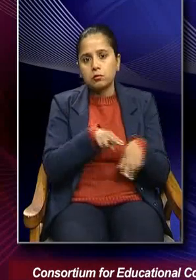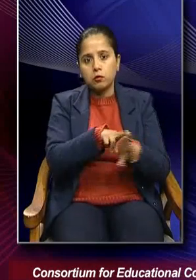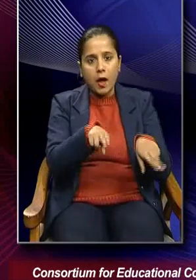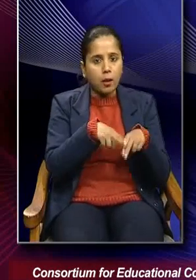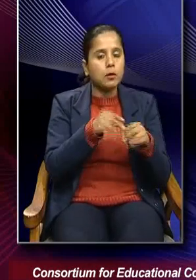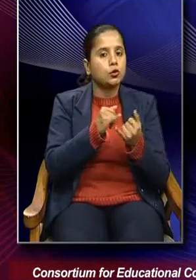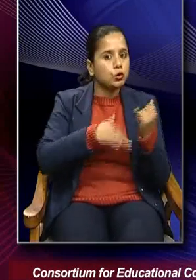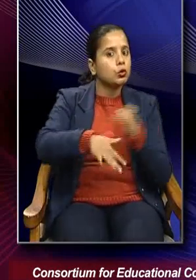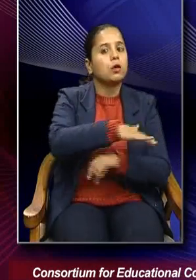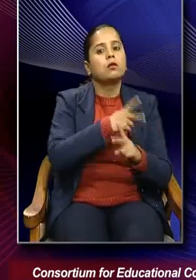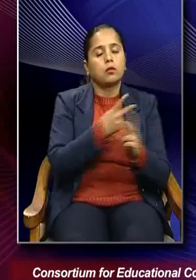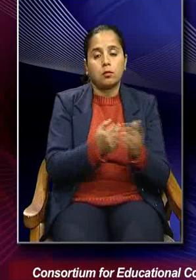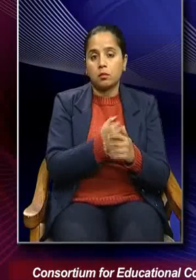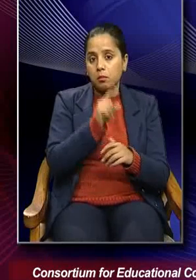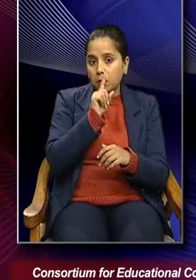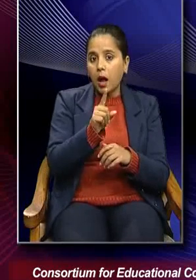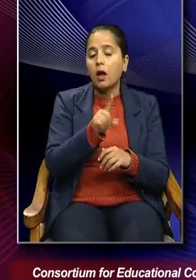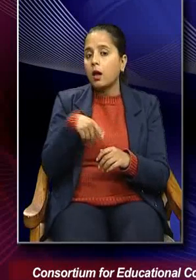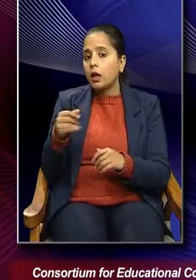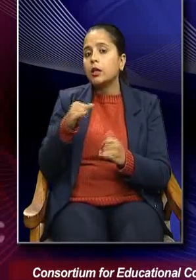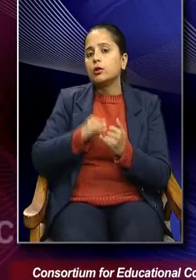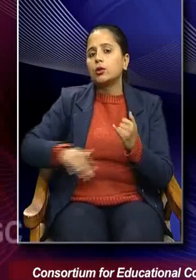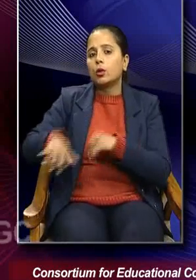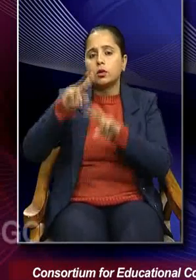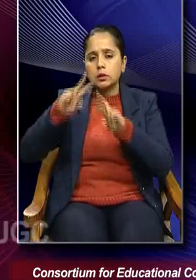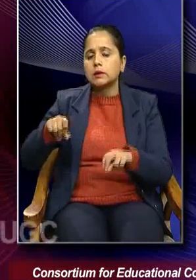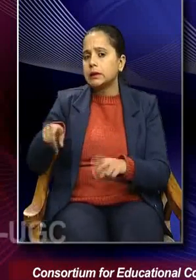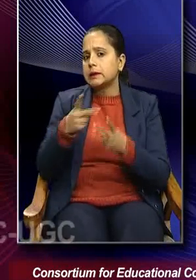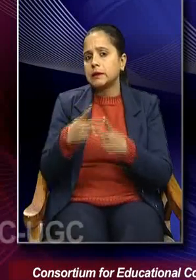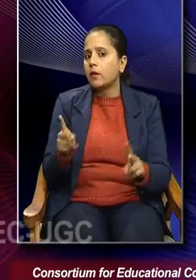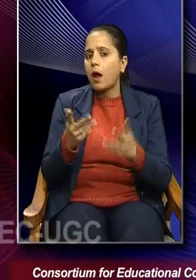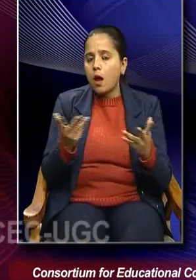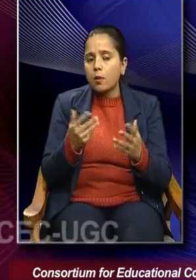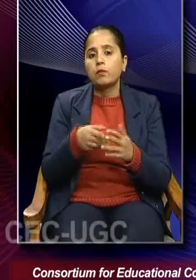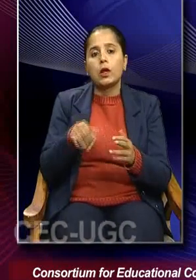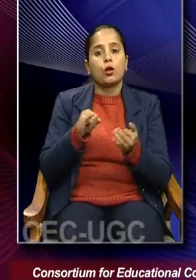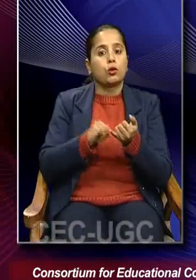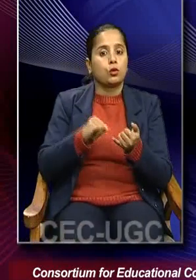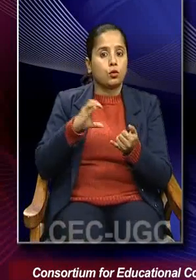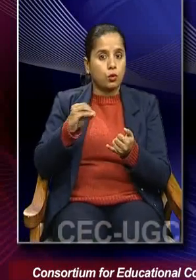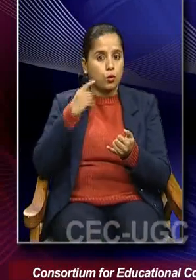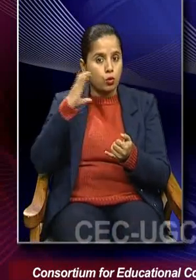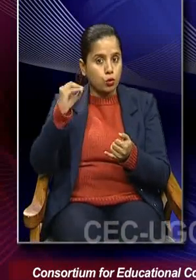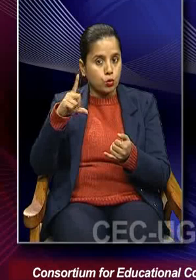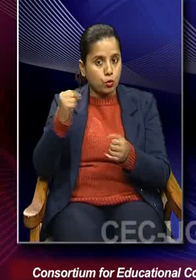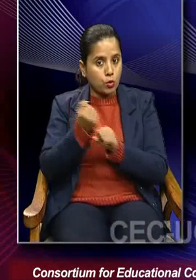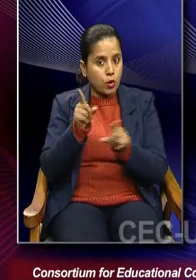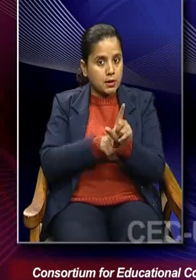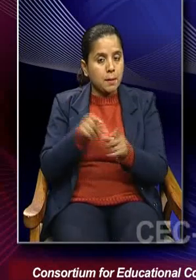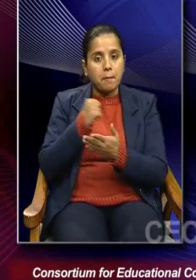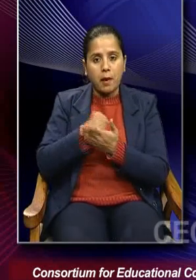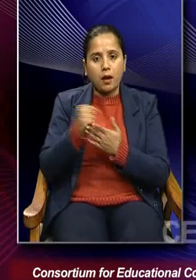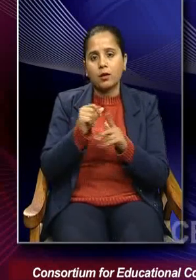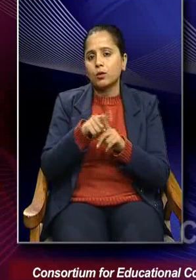society. How is sociology different? Sociology in this sense is not a practice.